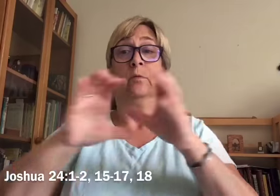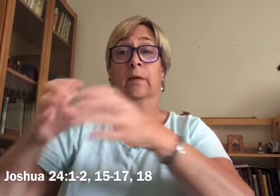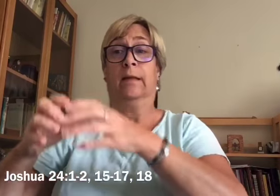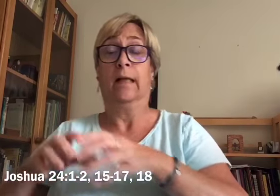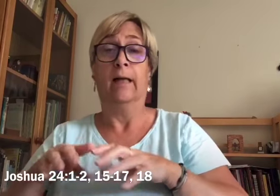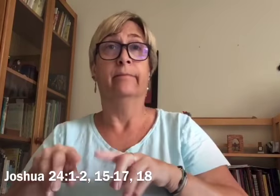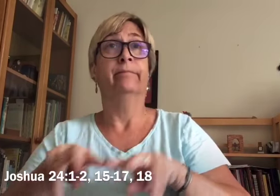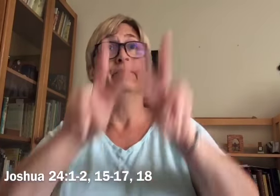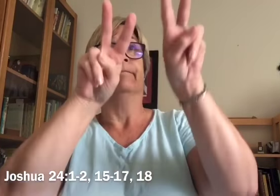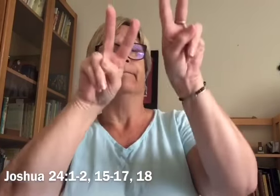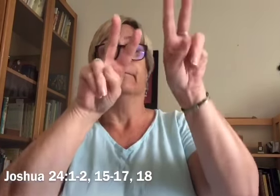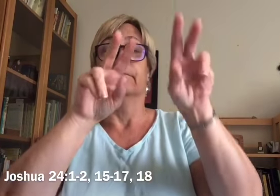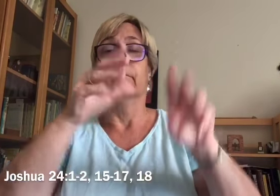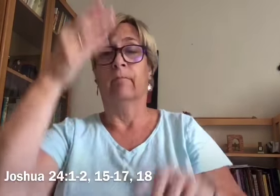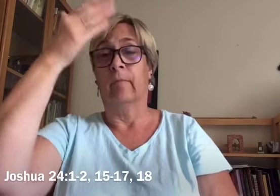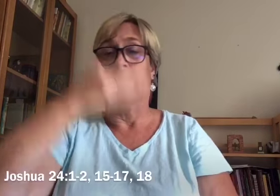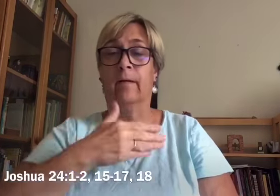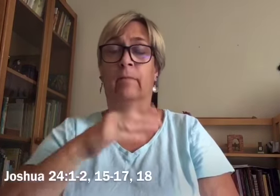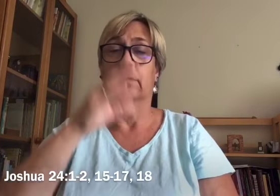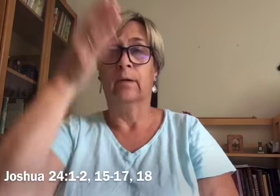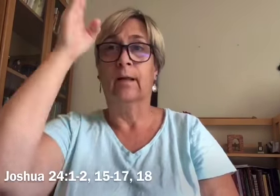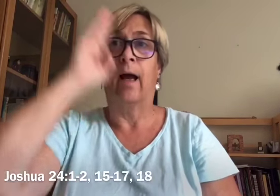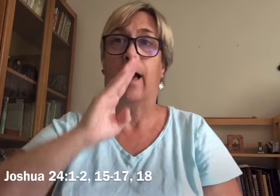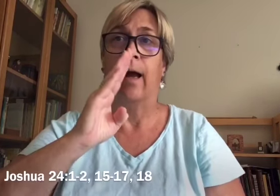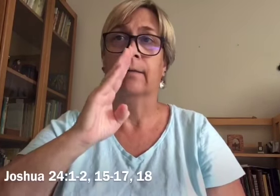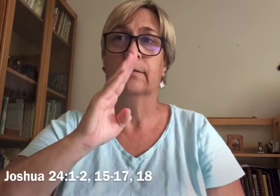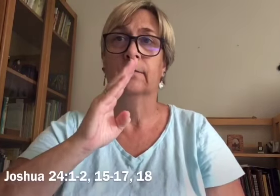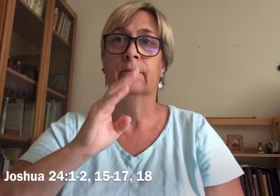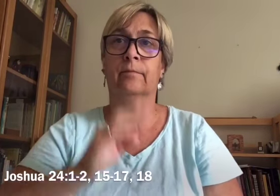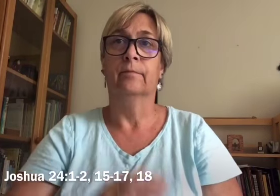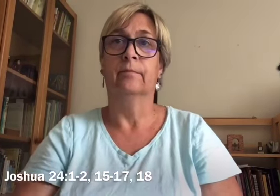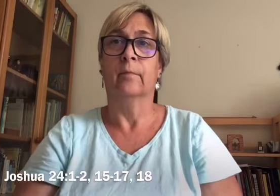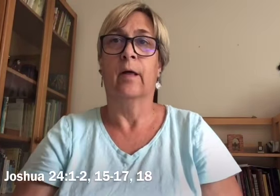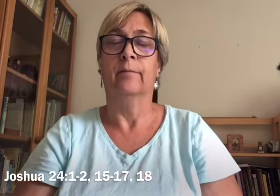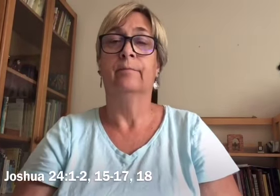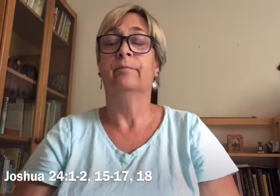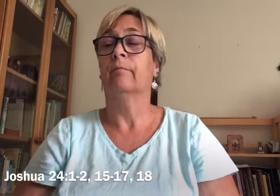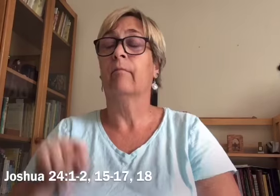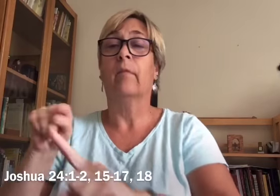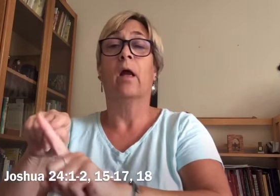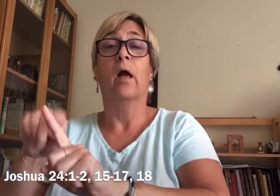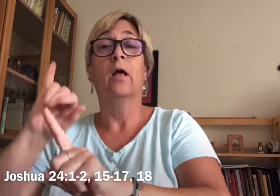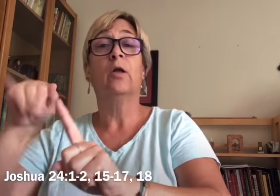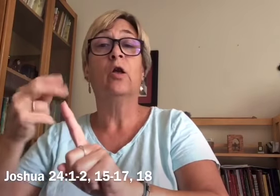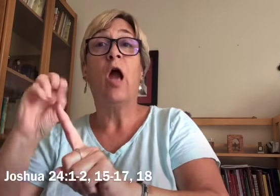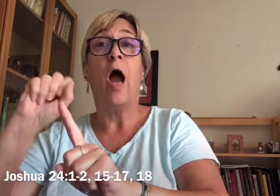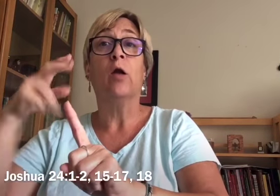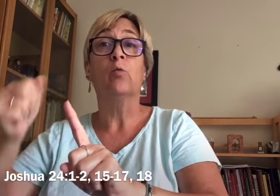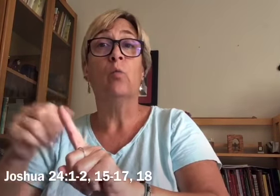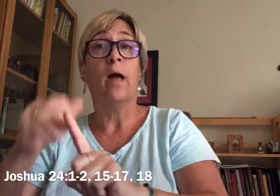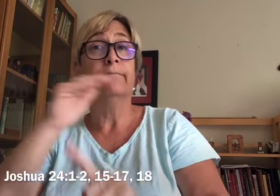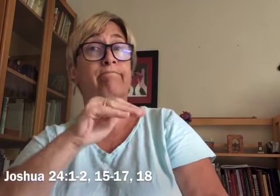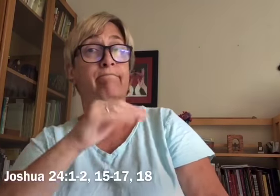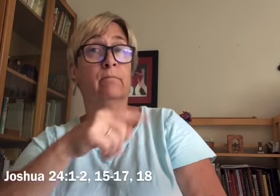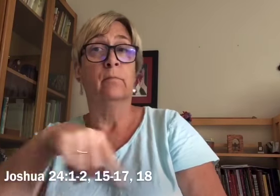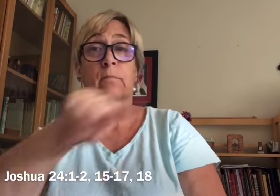When they stood in ranks before God, Joshua addressed